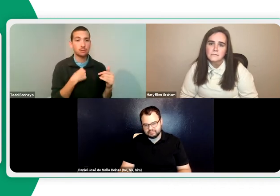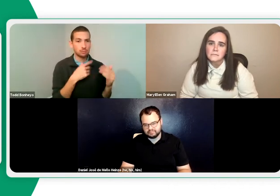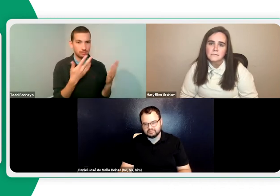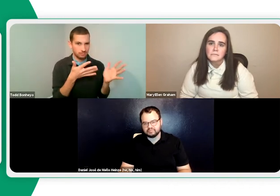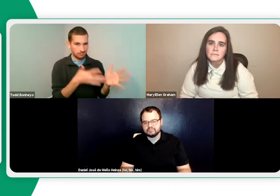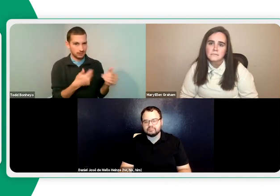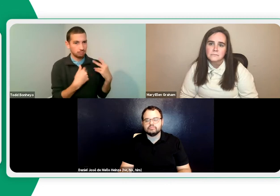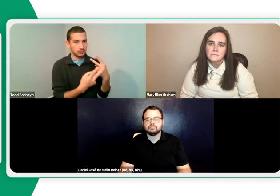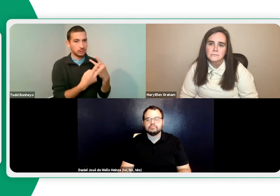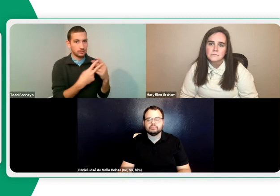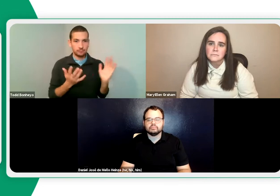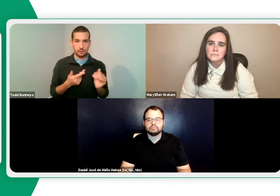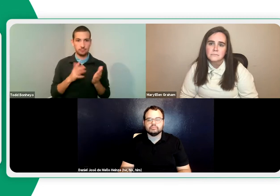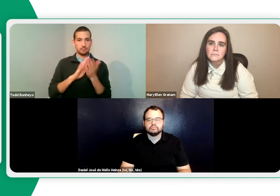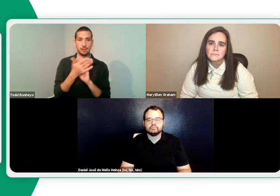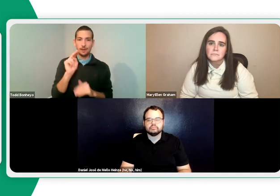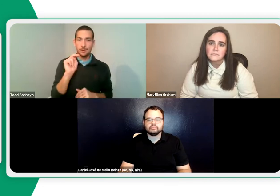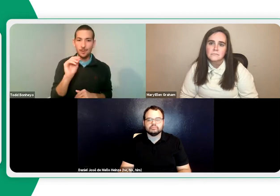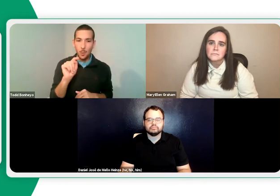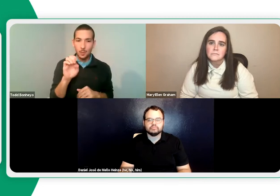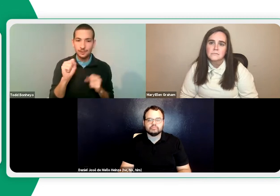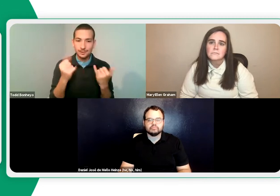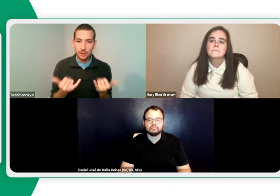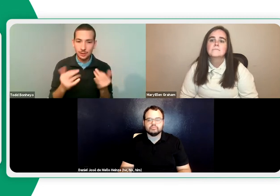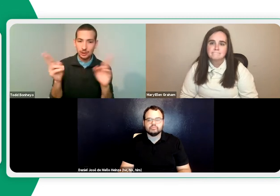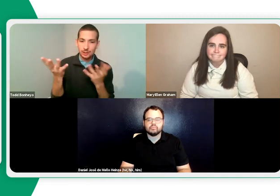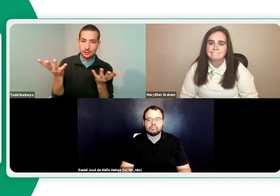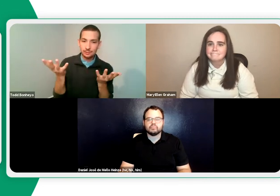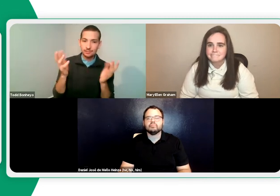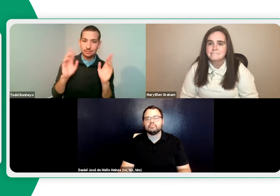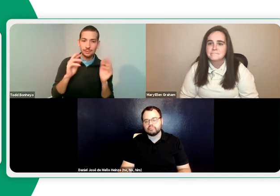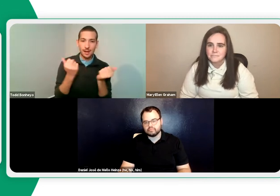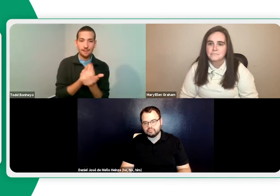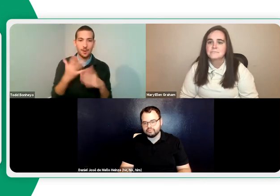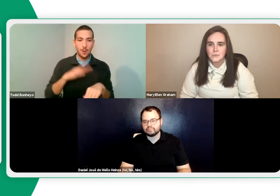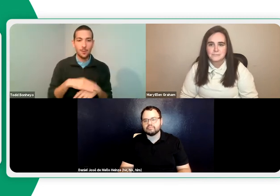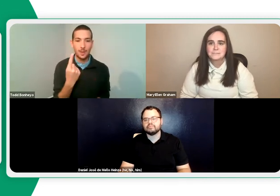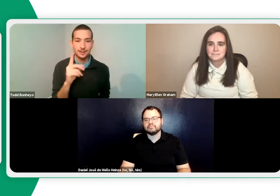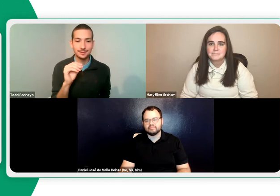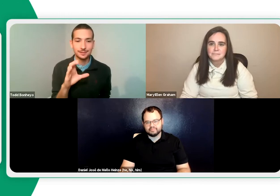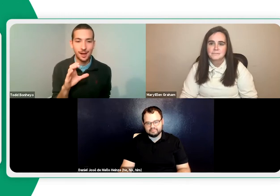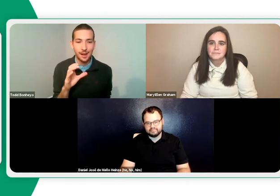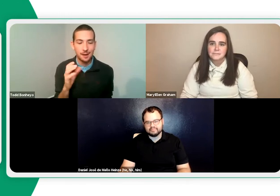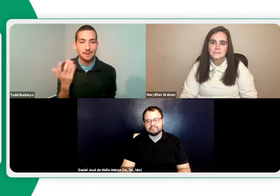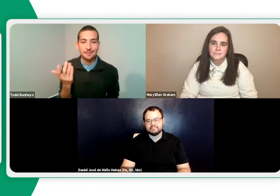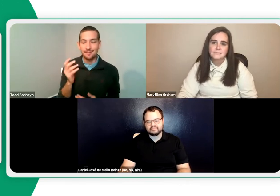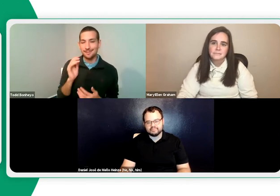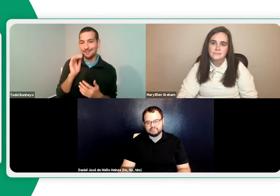them. I can have a discussion with the students, and then I save it, and it becomes notes that I have ready in one